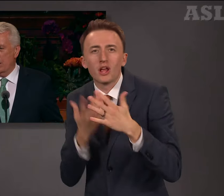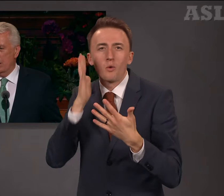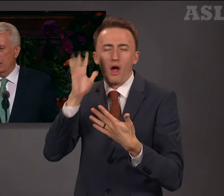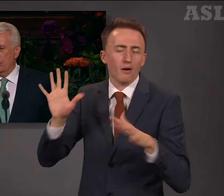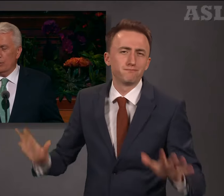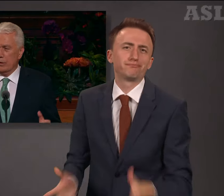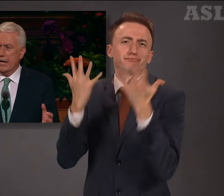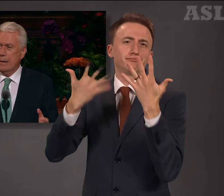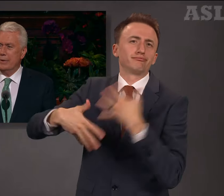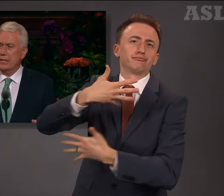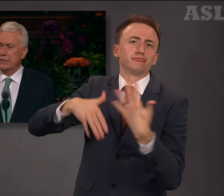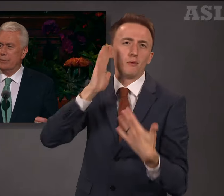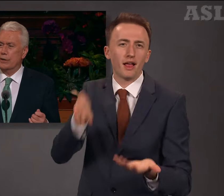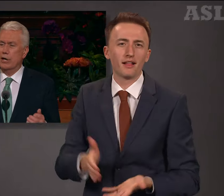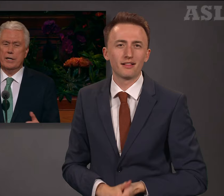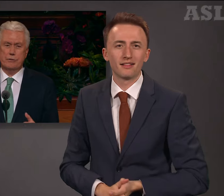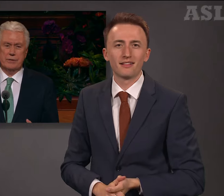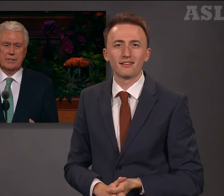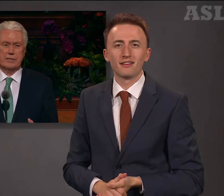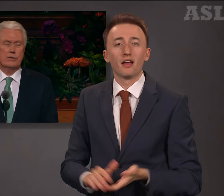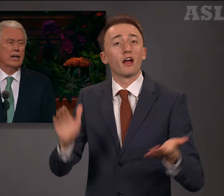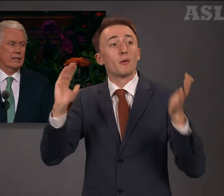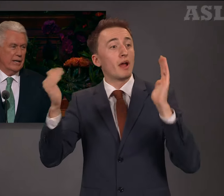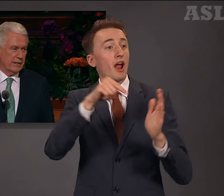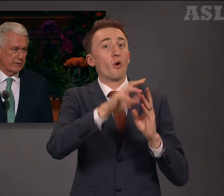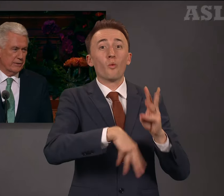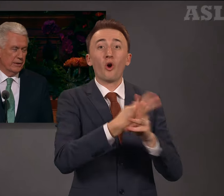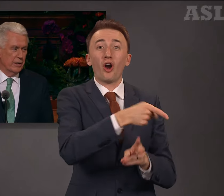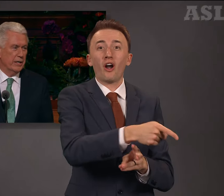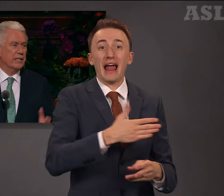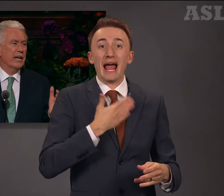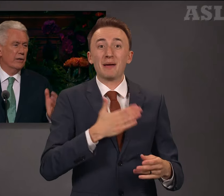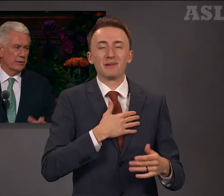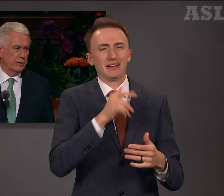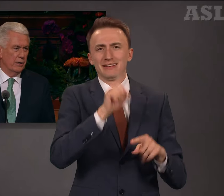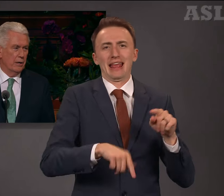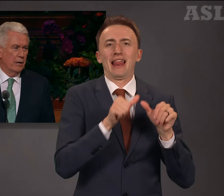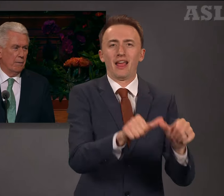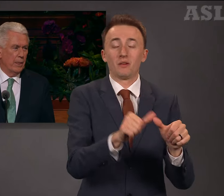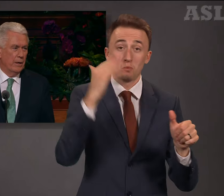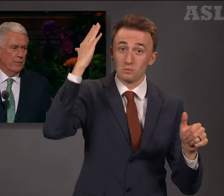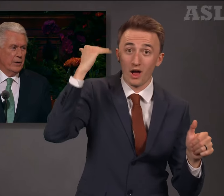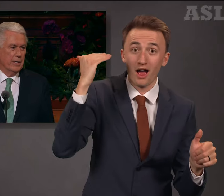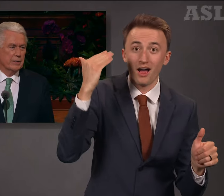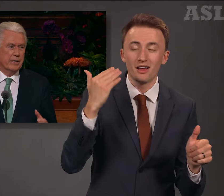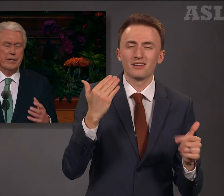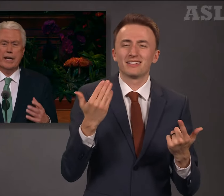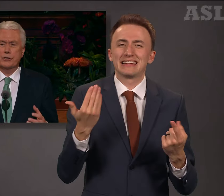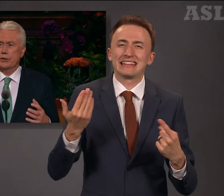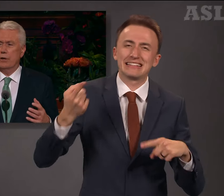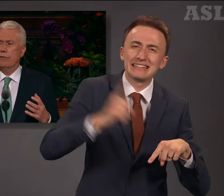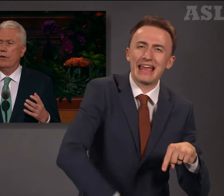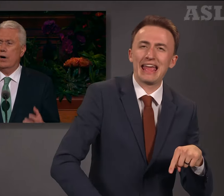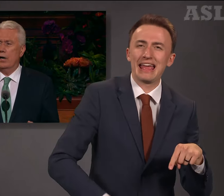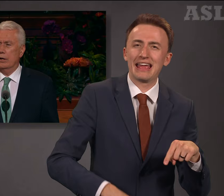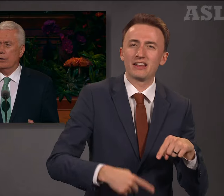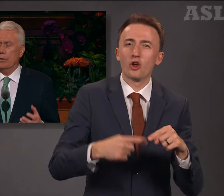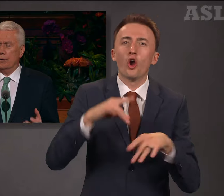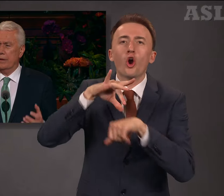Worldly happiness, by contrast, does not last. It cannot. It is the nature of all earthly